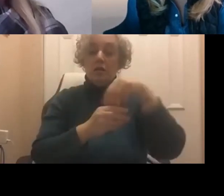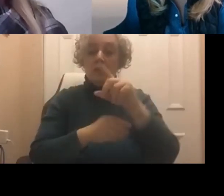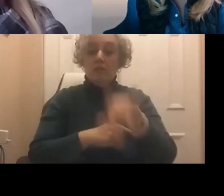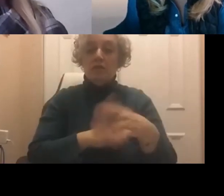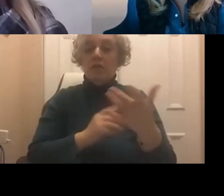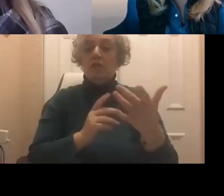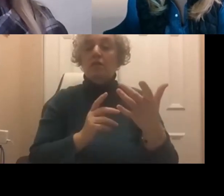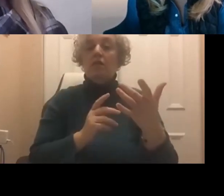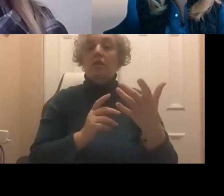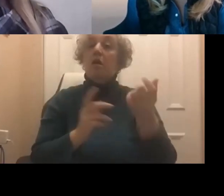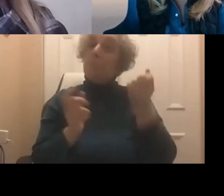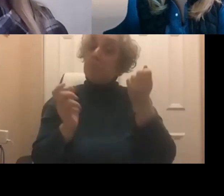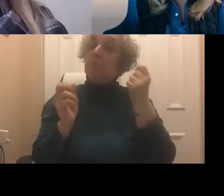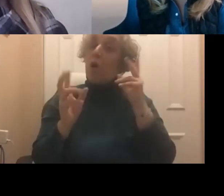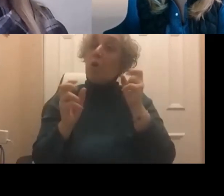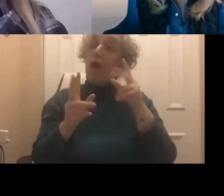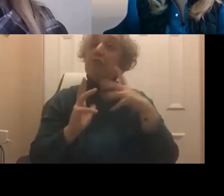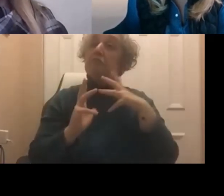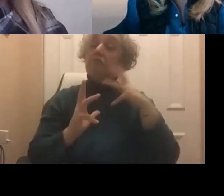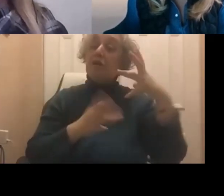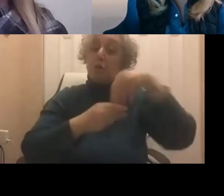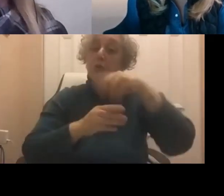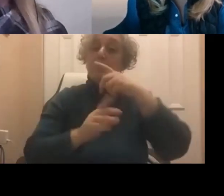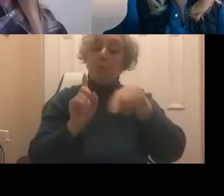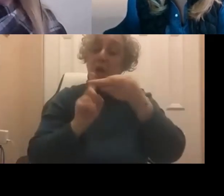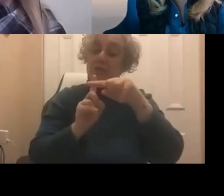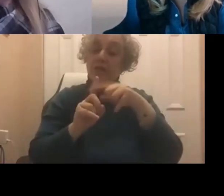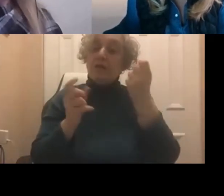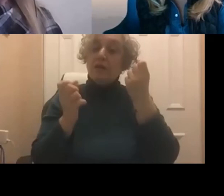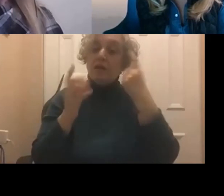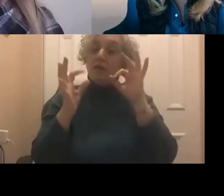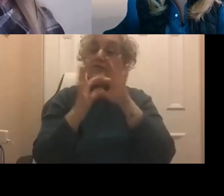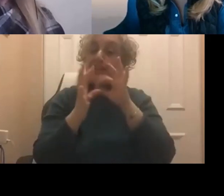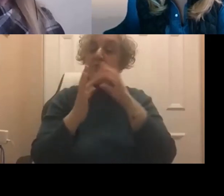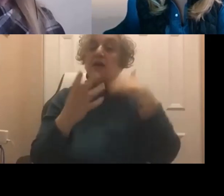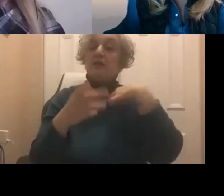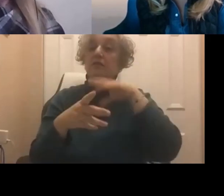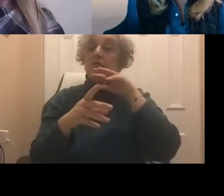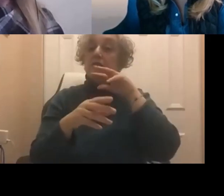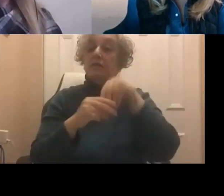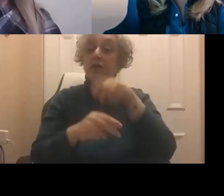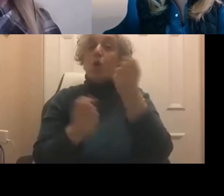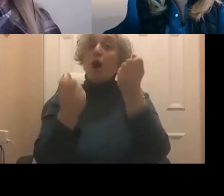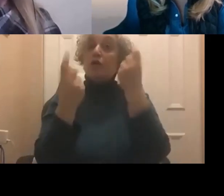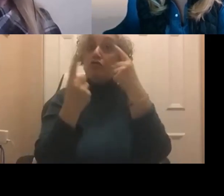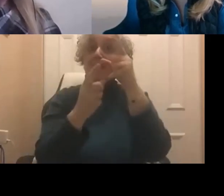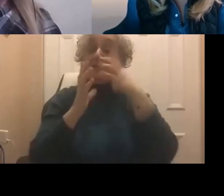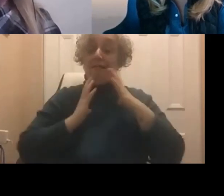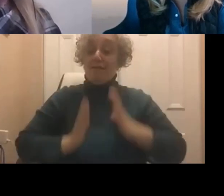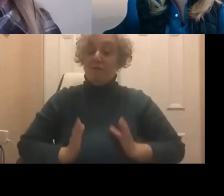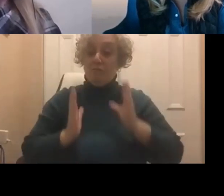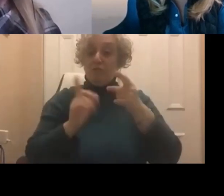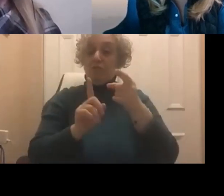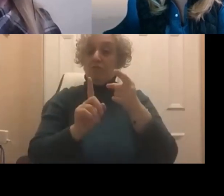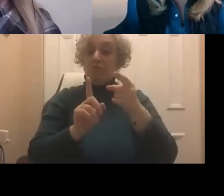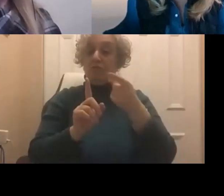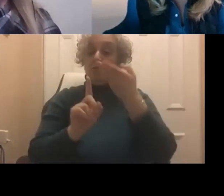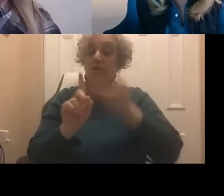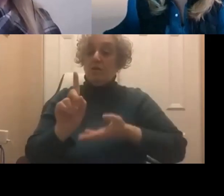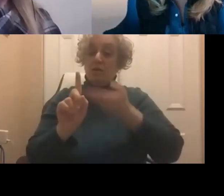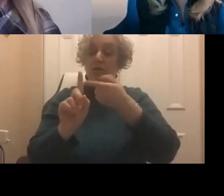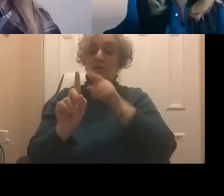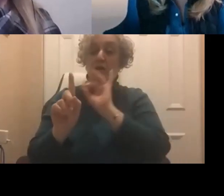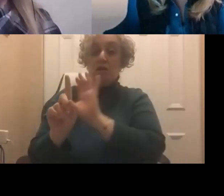they say, okay, we need to understand this customer. And we need